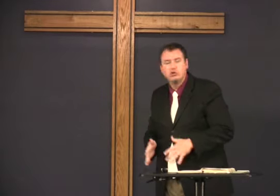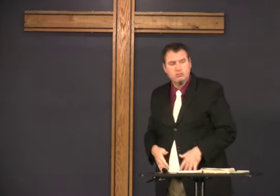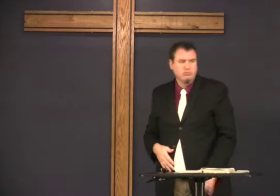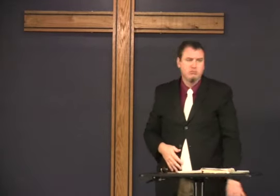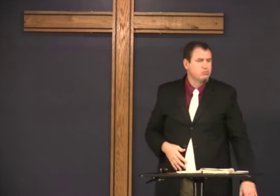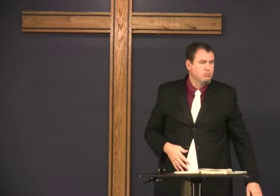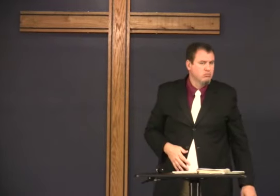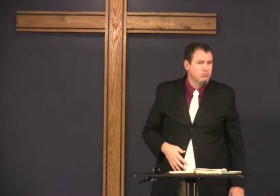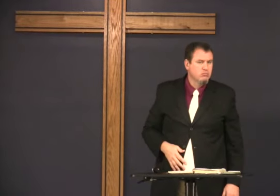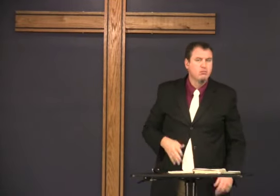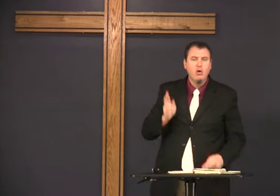Jews.